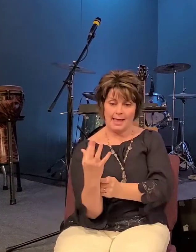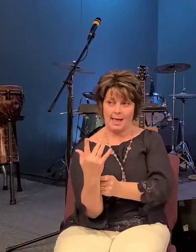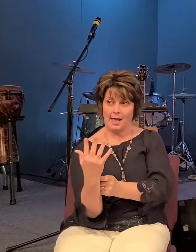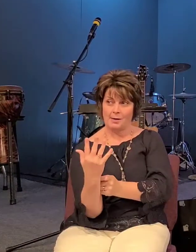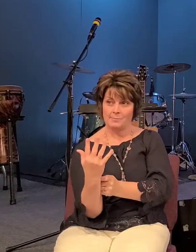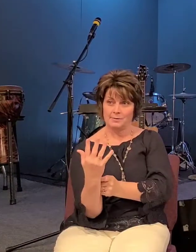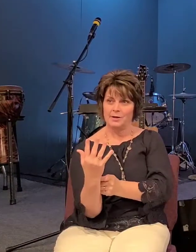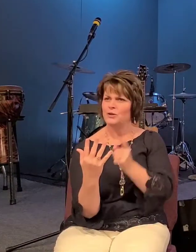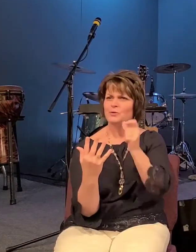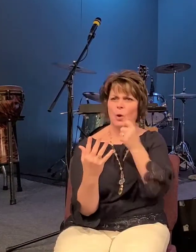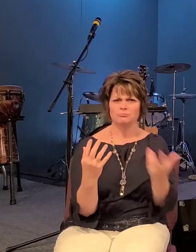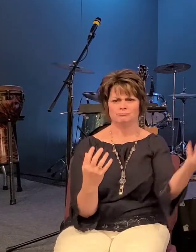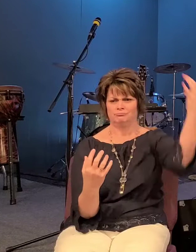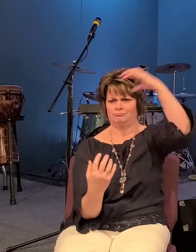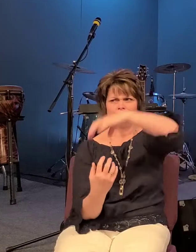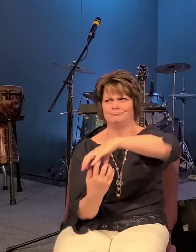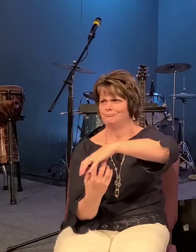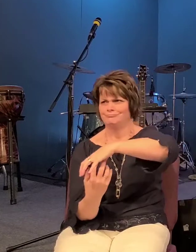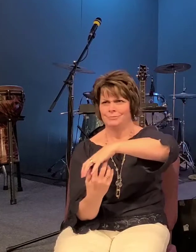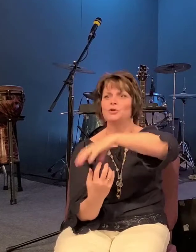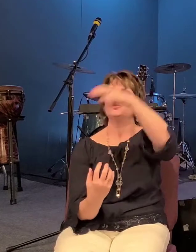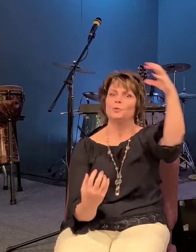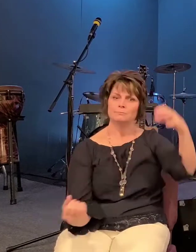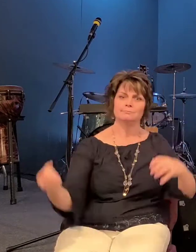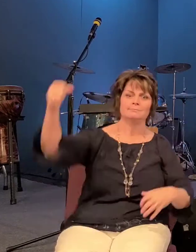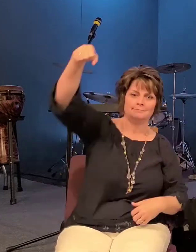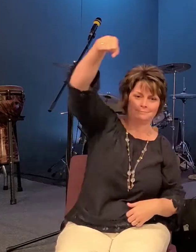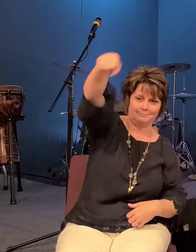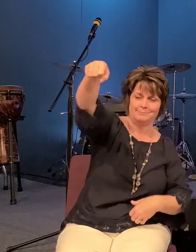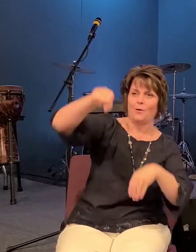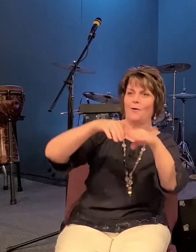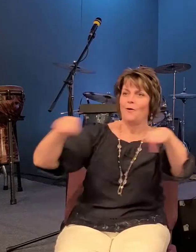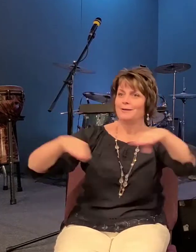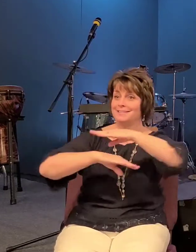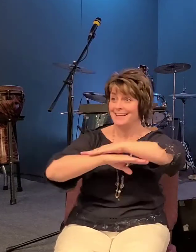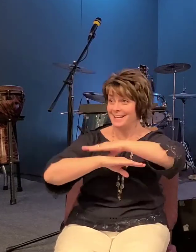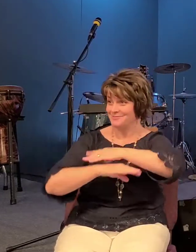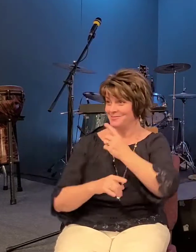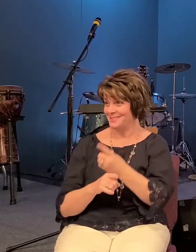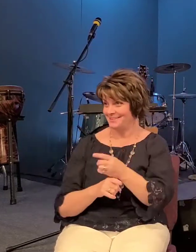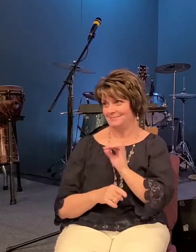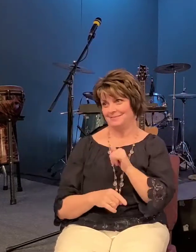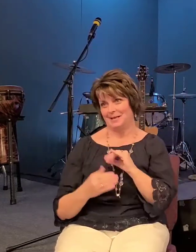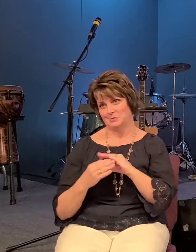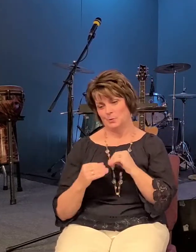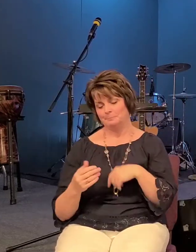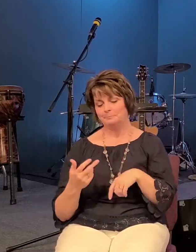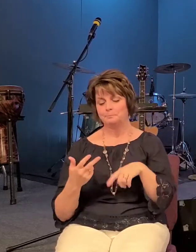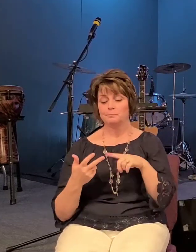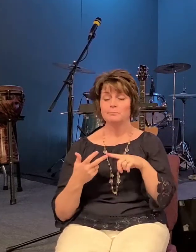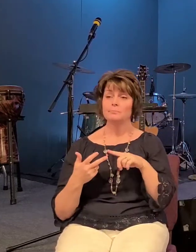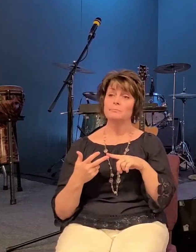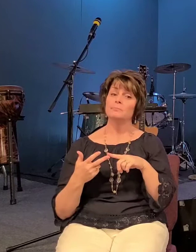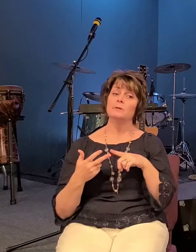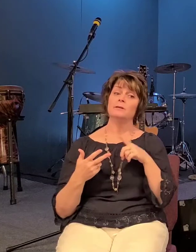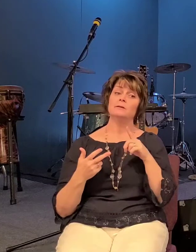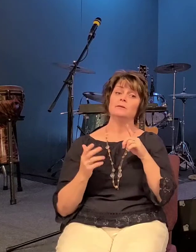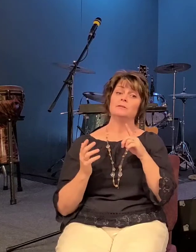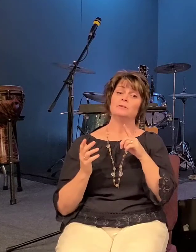and then the true family of jesus jesus calms a storm